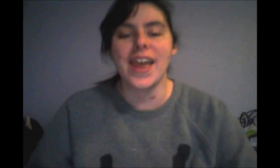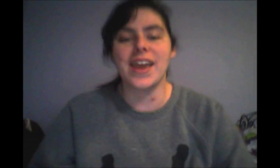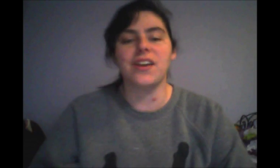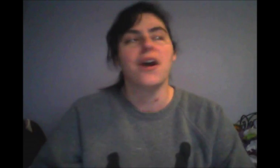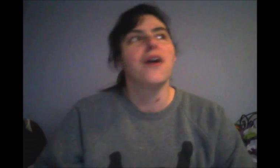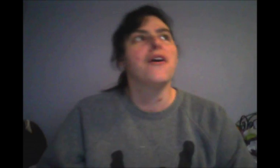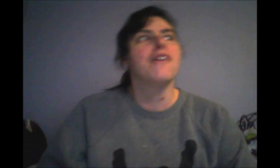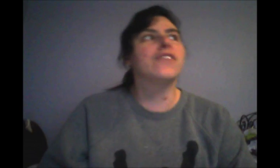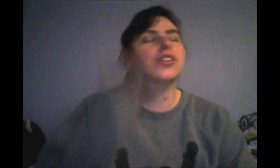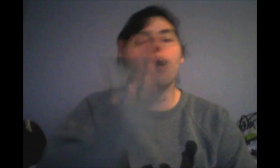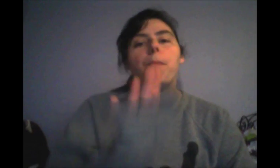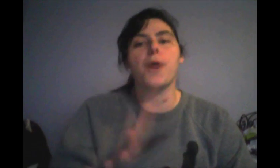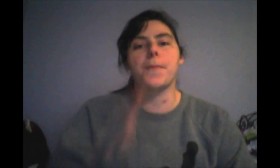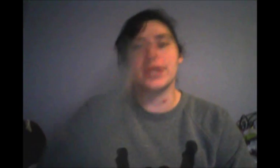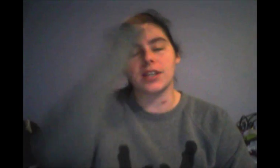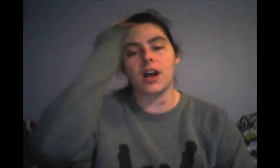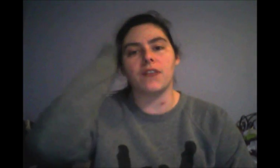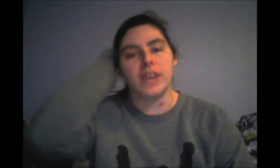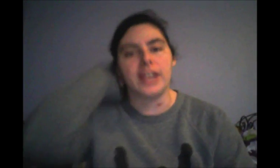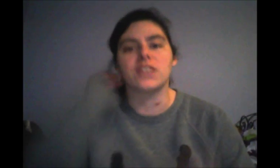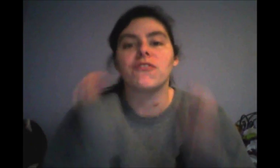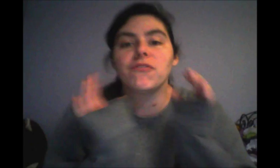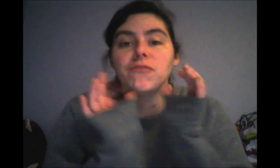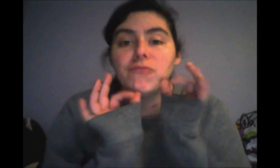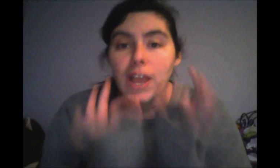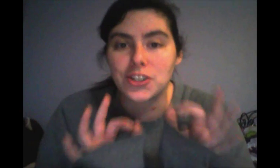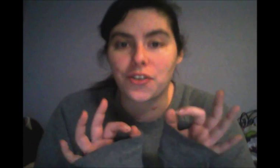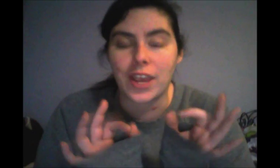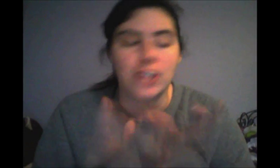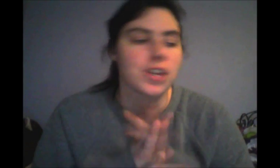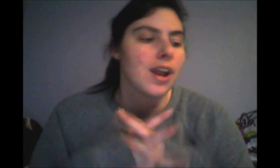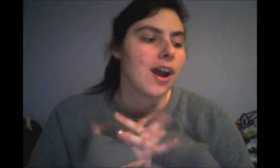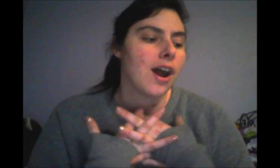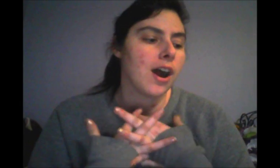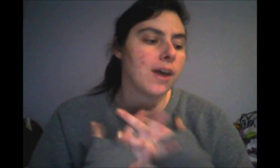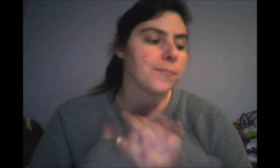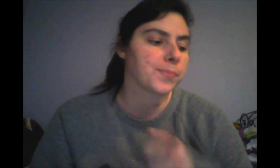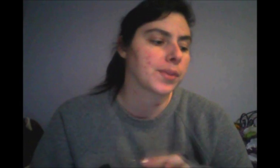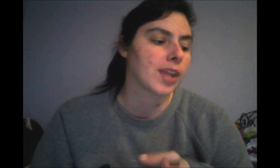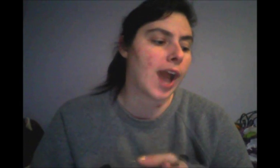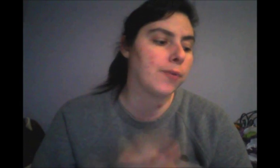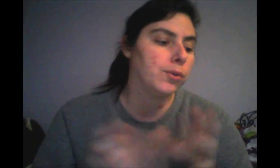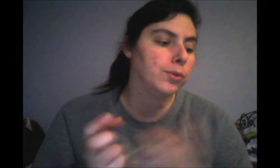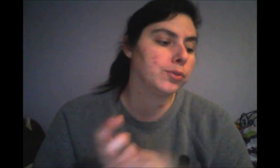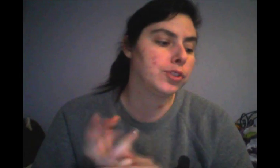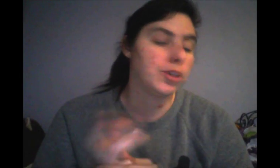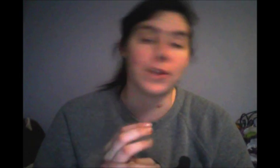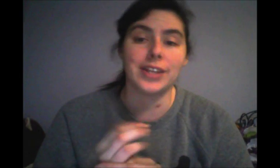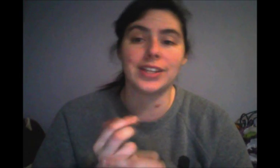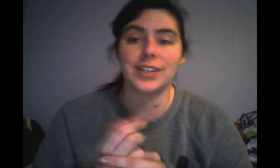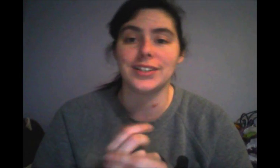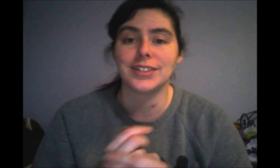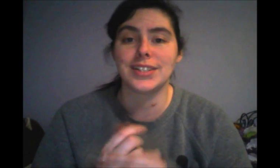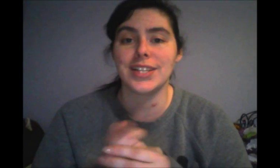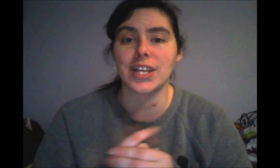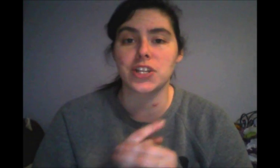And for the sole purpose of it's fucking strange, um, I will do anything to see that show.